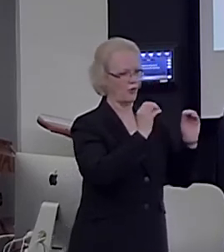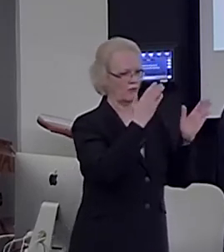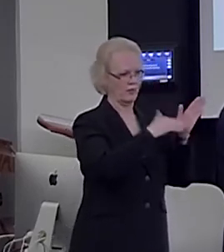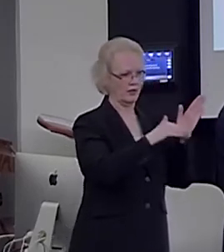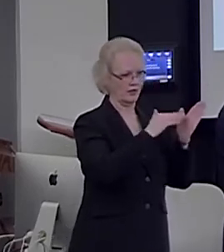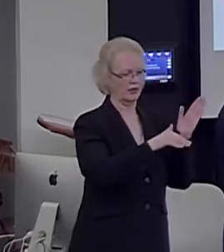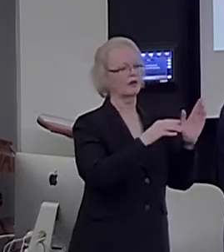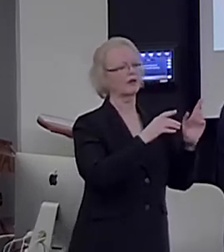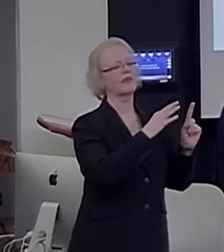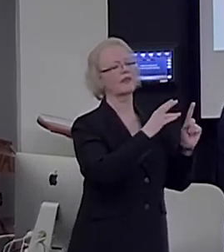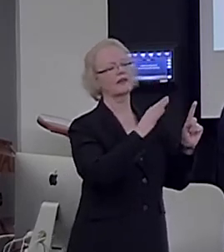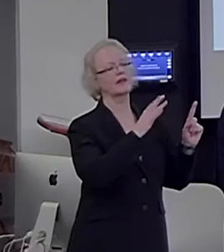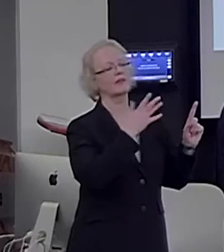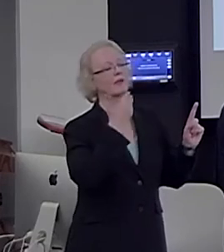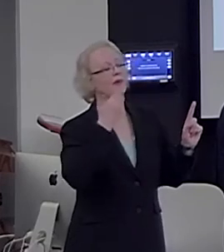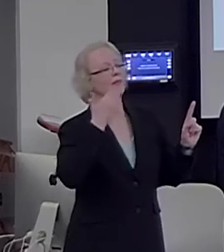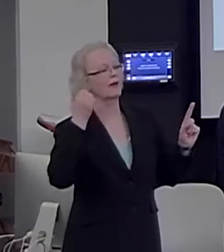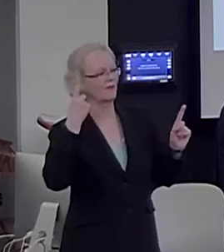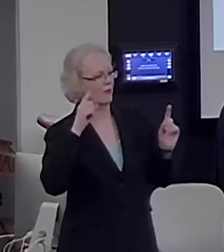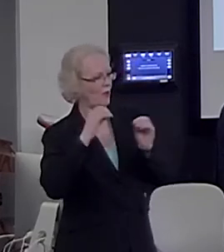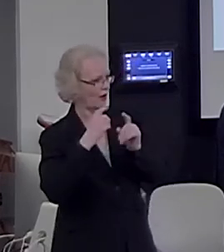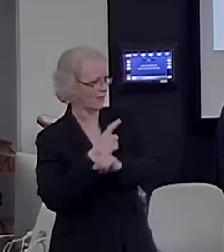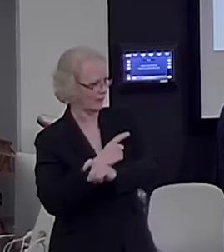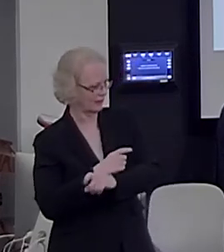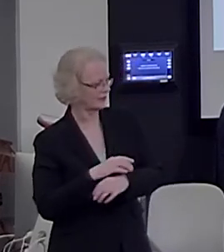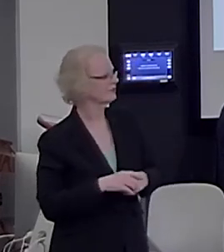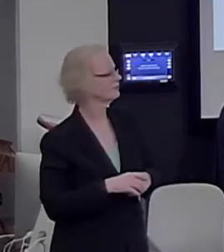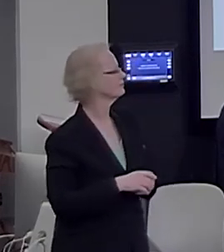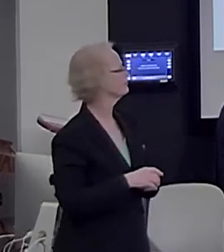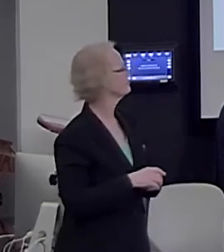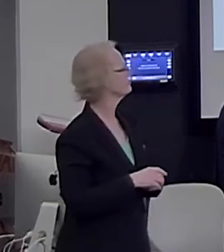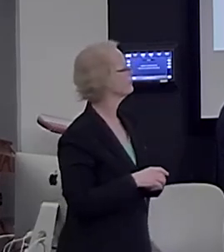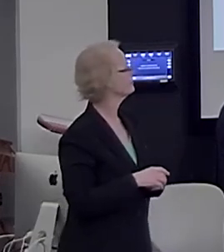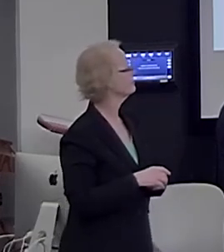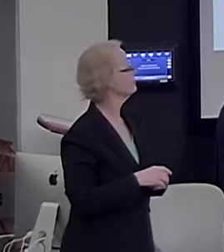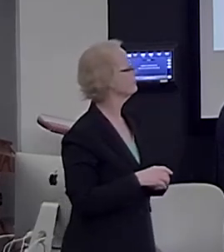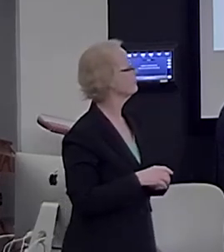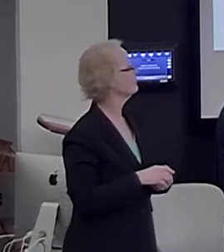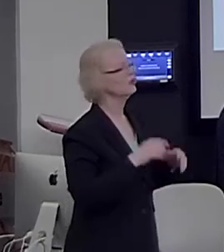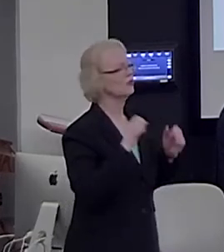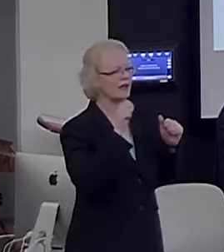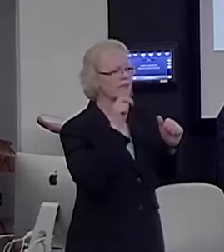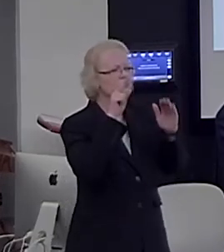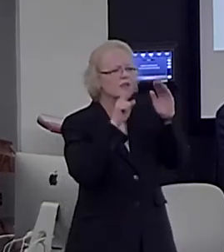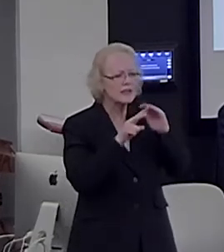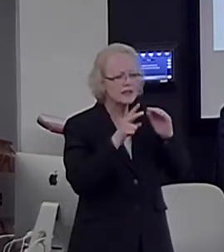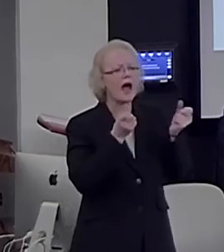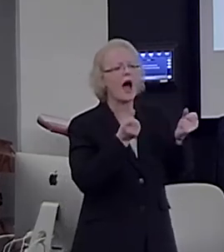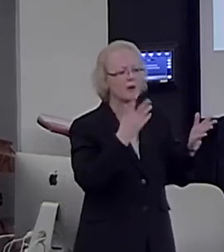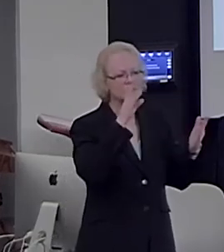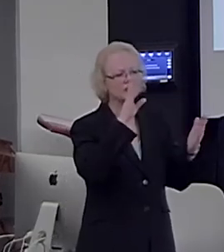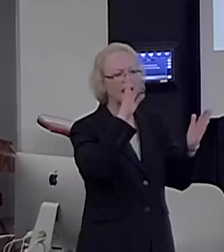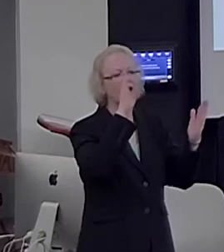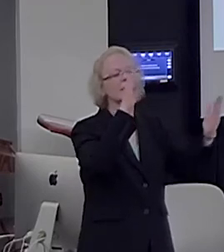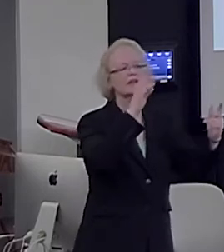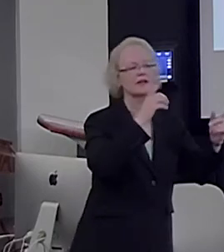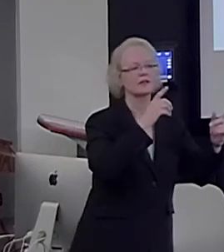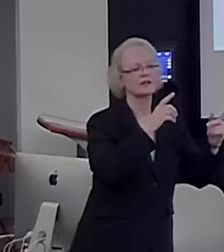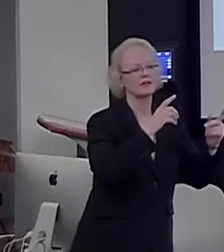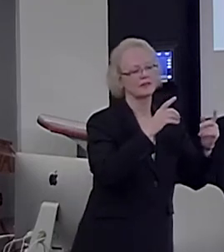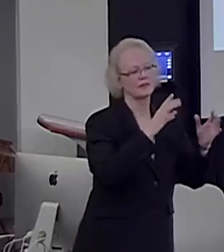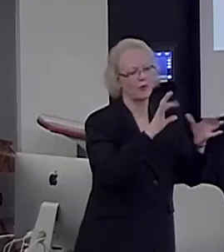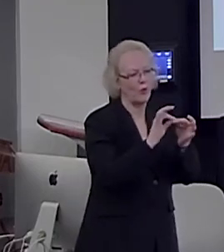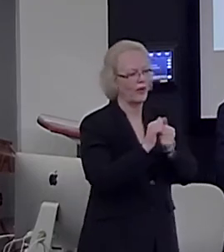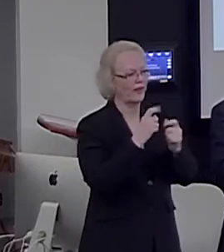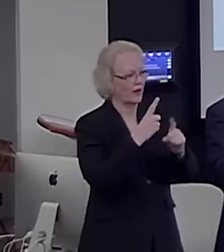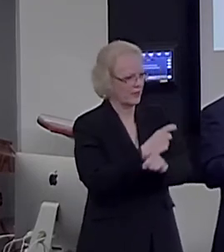for a more complex sequence. Again, the amount of anticipation is predicted by the sequence complexity. So, the brain is a compressor